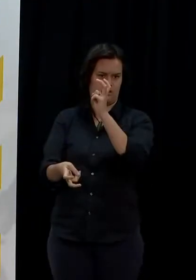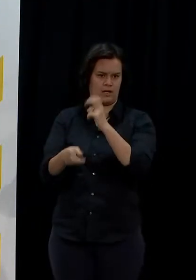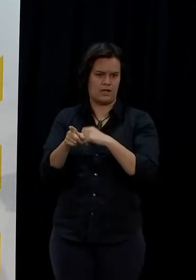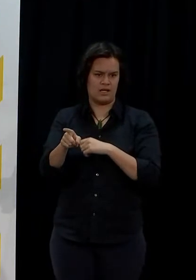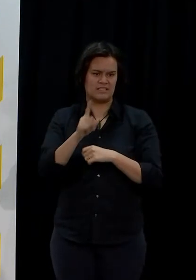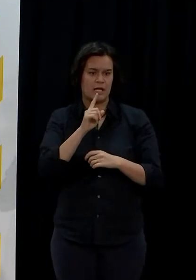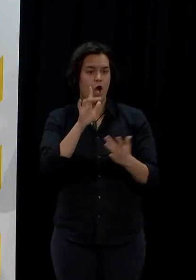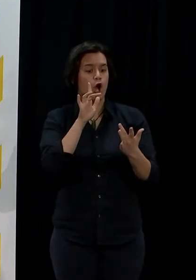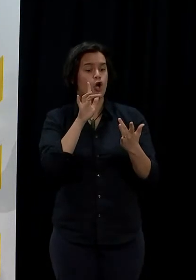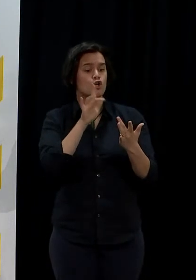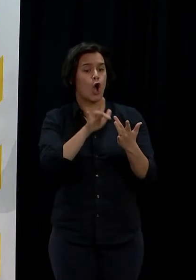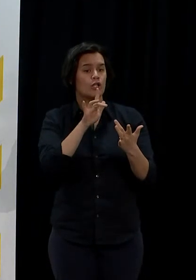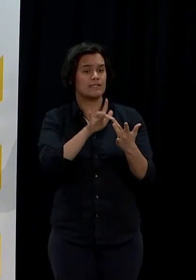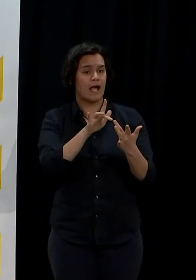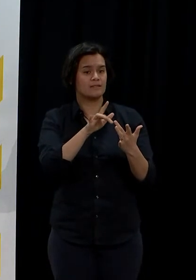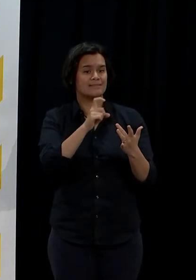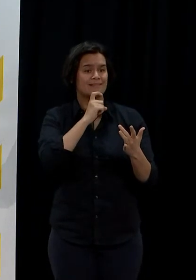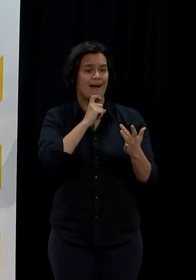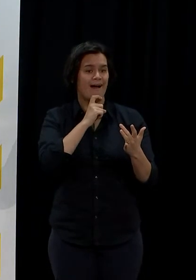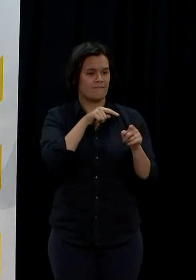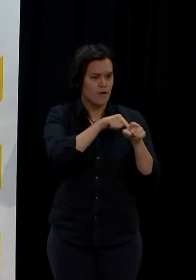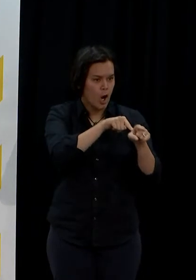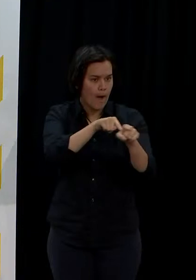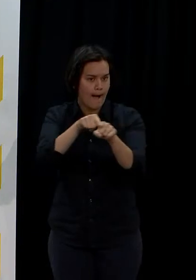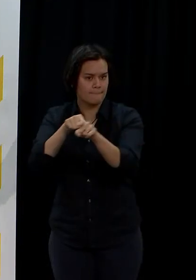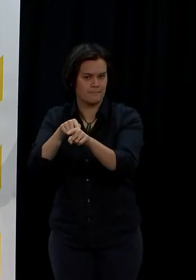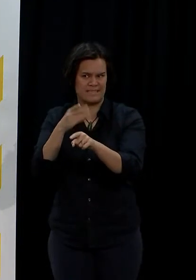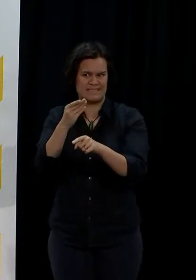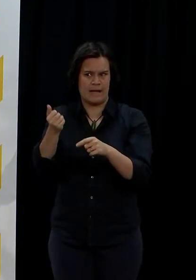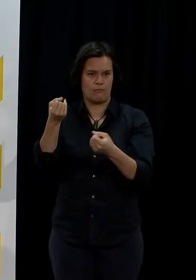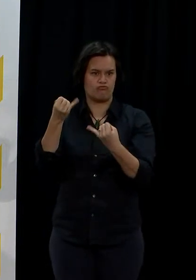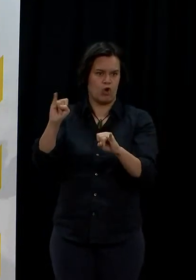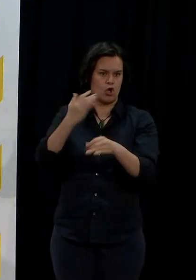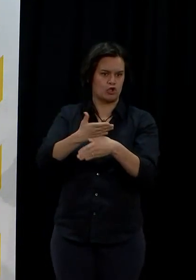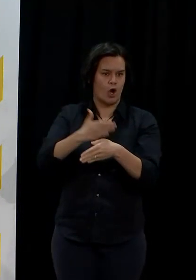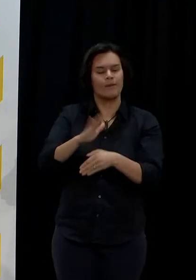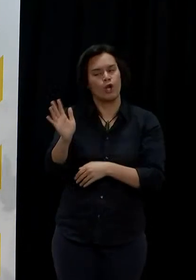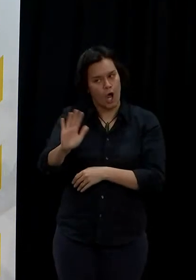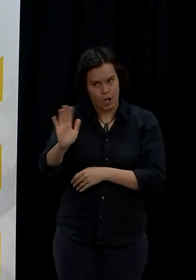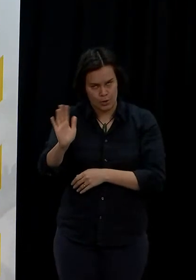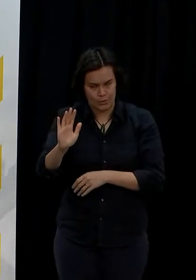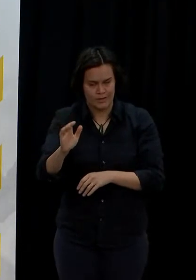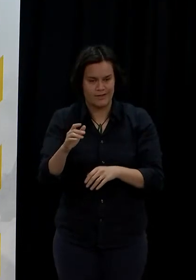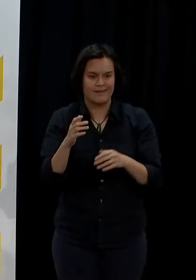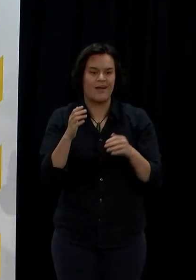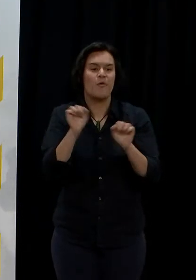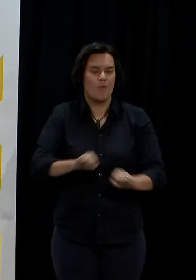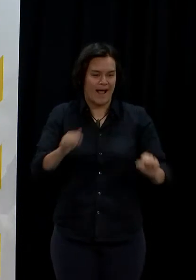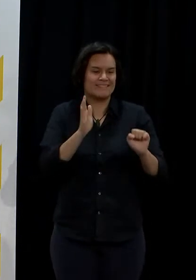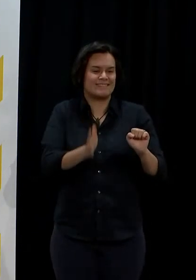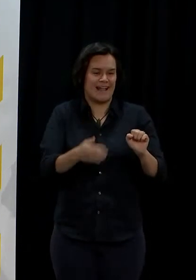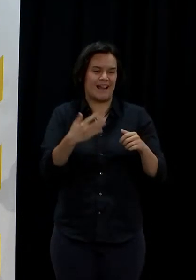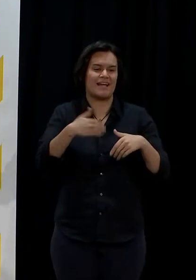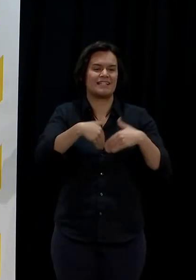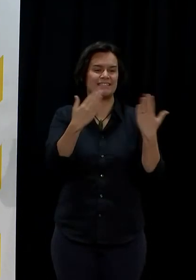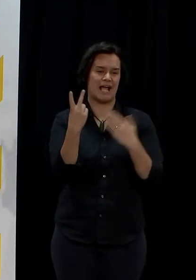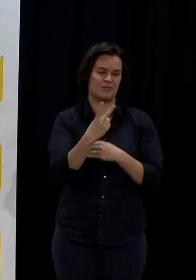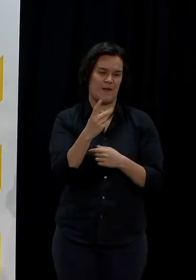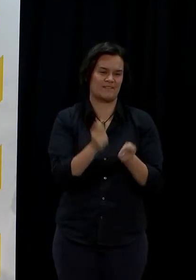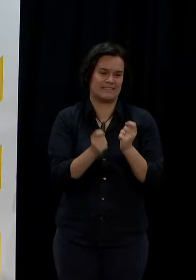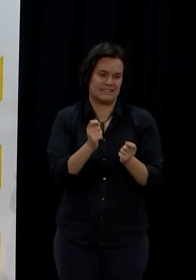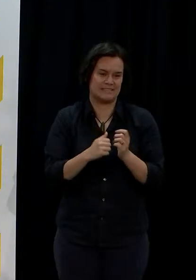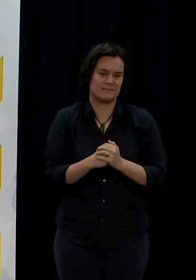done absolutely their job. Those 512, you can see the compliance is really high. We're just chasing some remaining data of tests. Mark, then